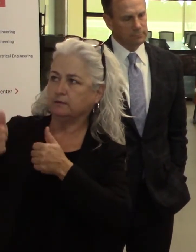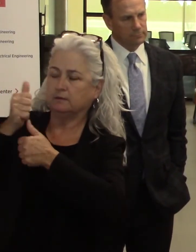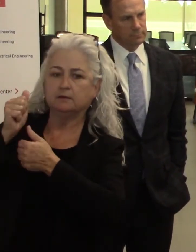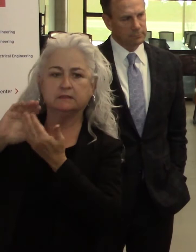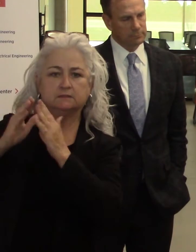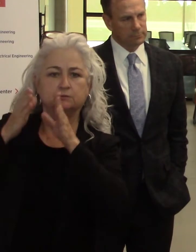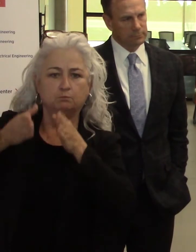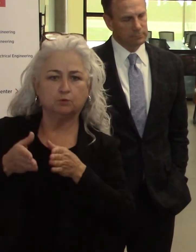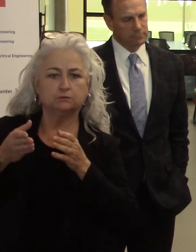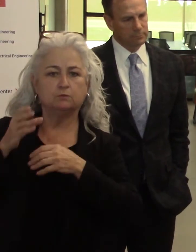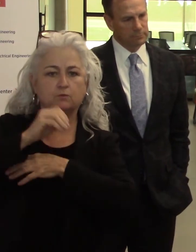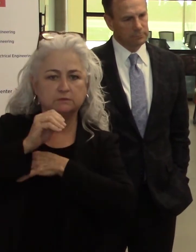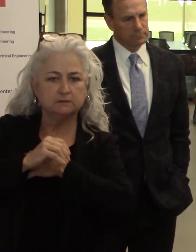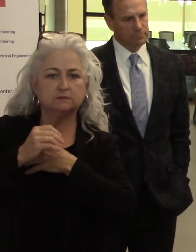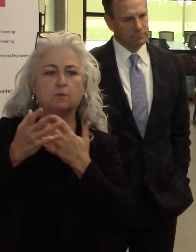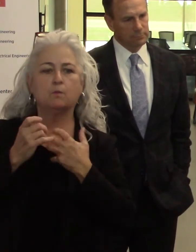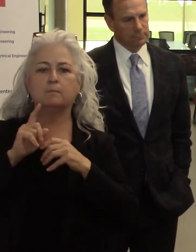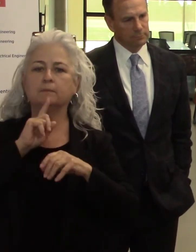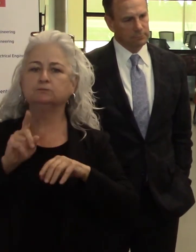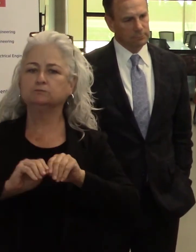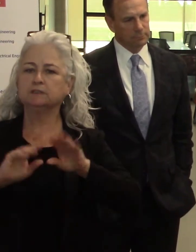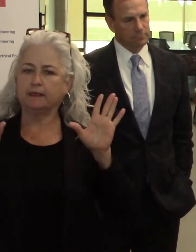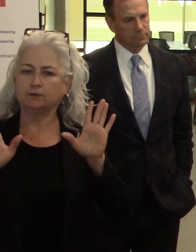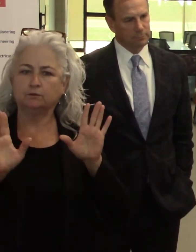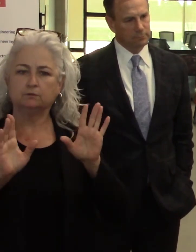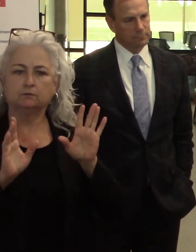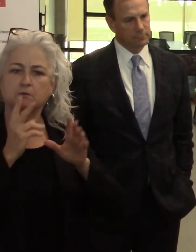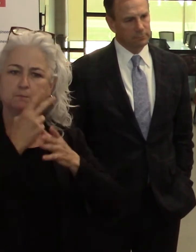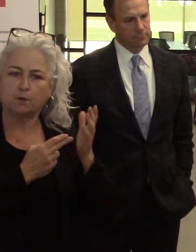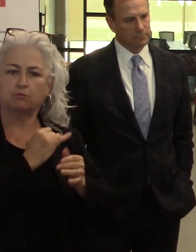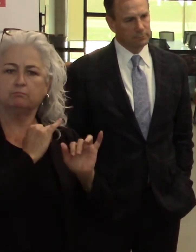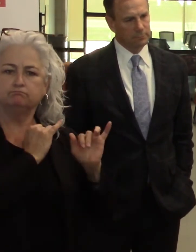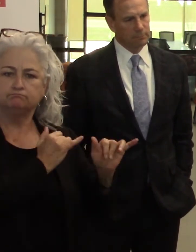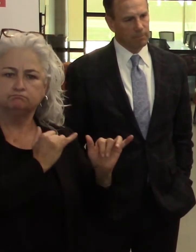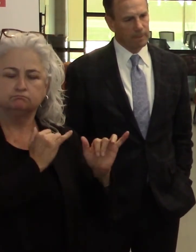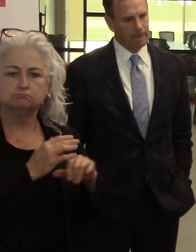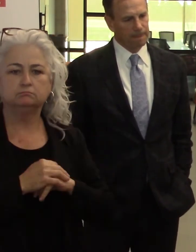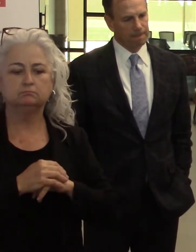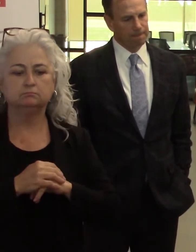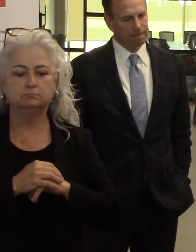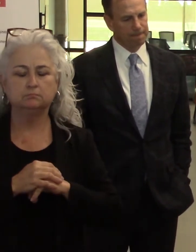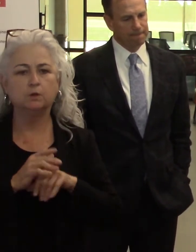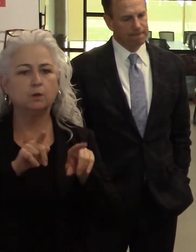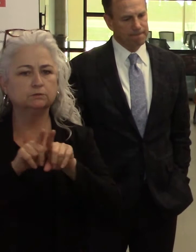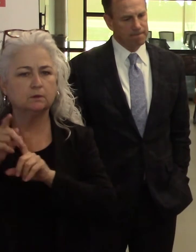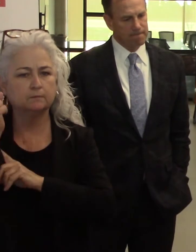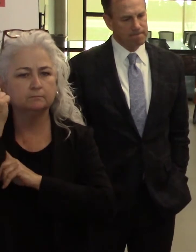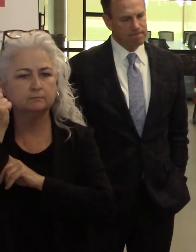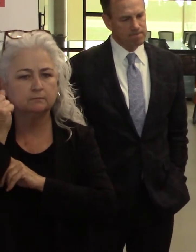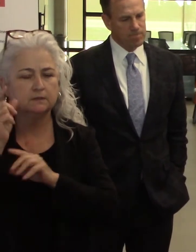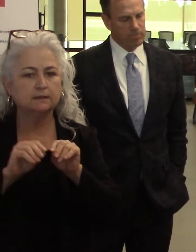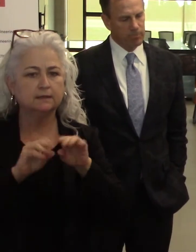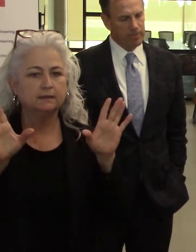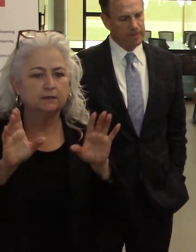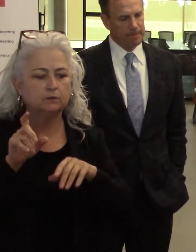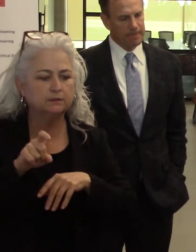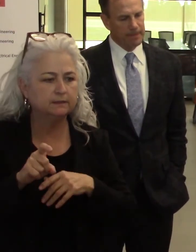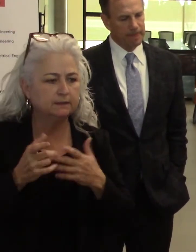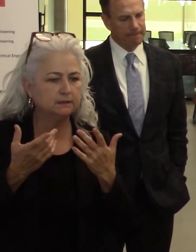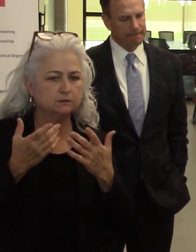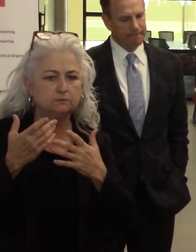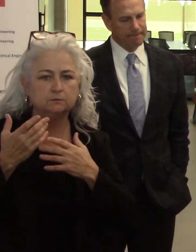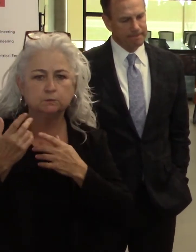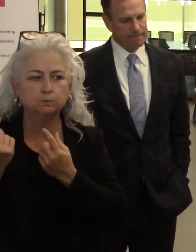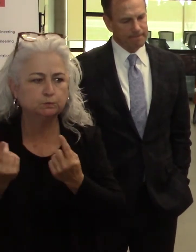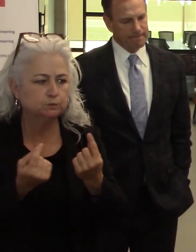want to make sure that it's easy for our communities to understand the needs and most importantly, the precautions we